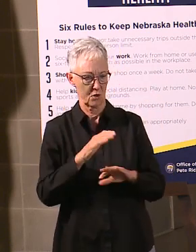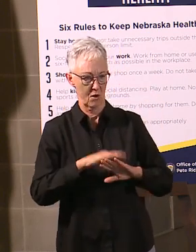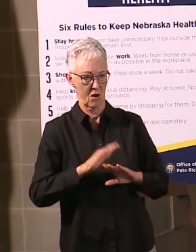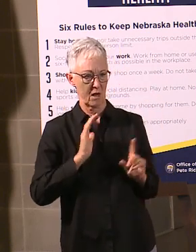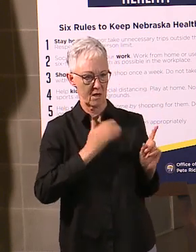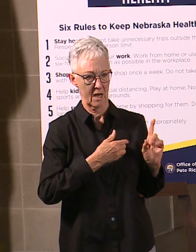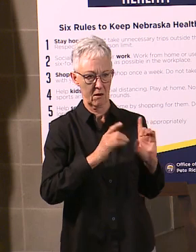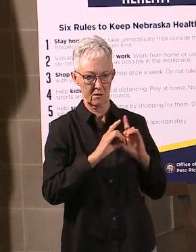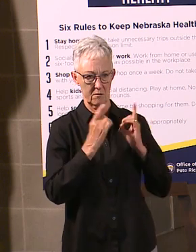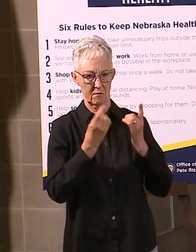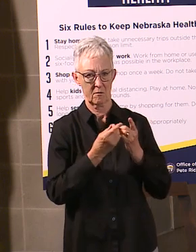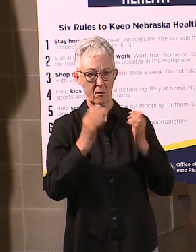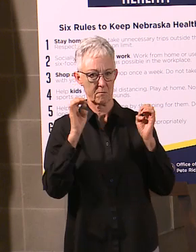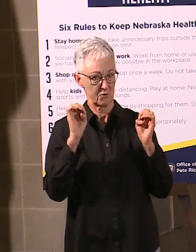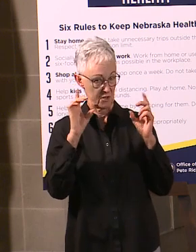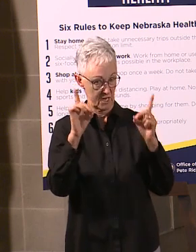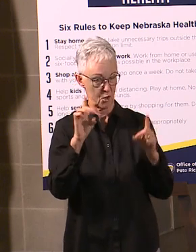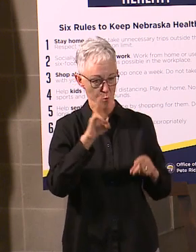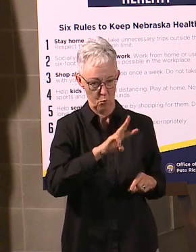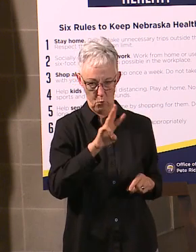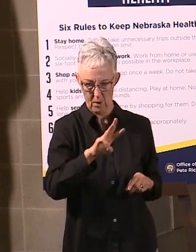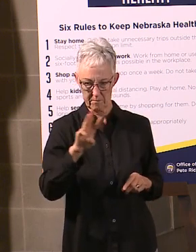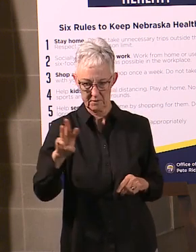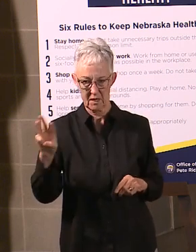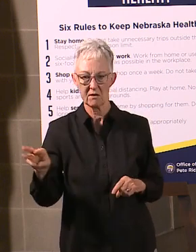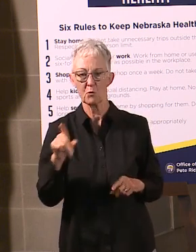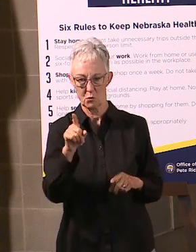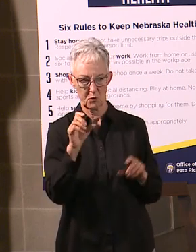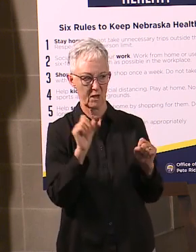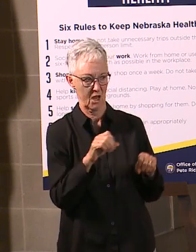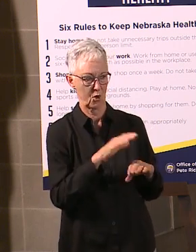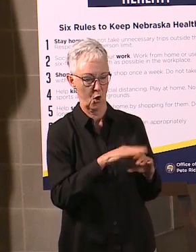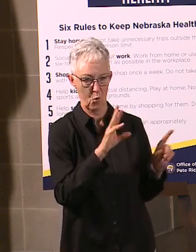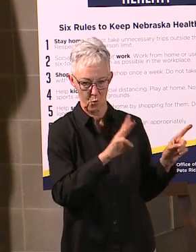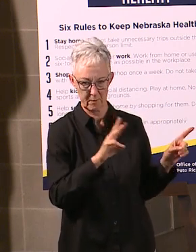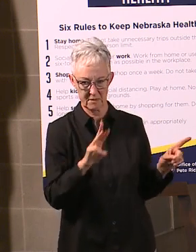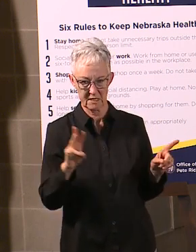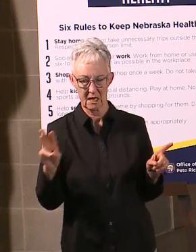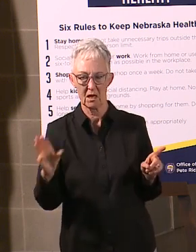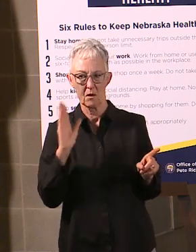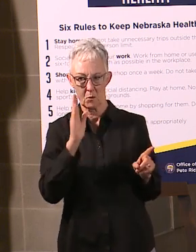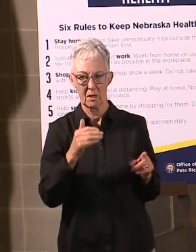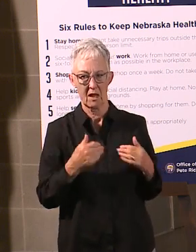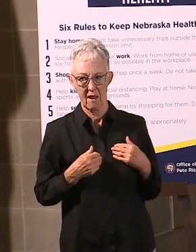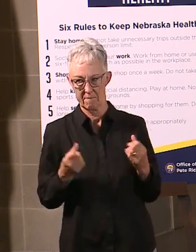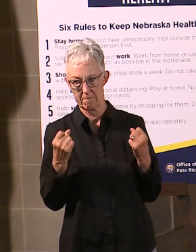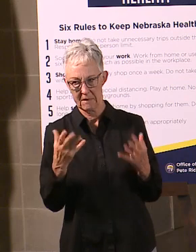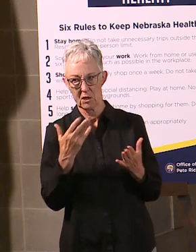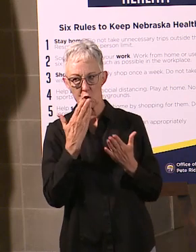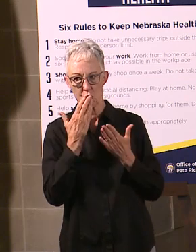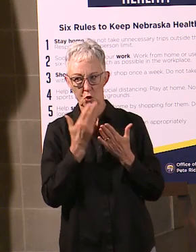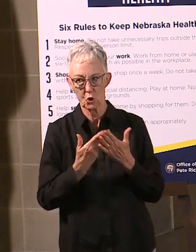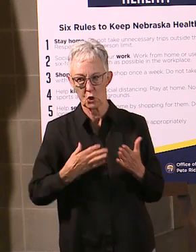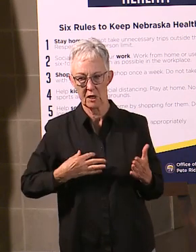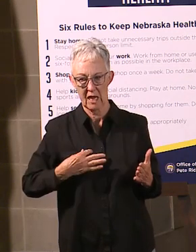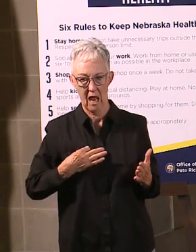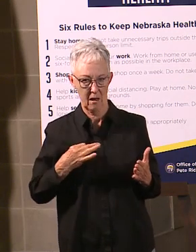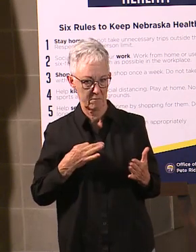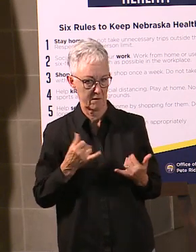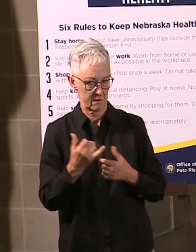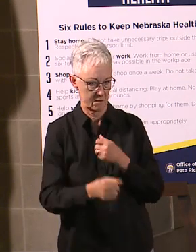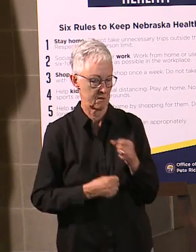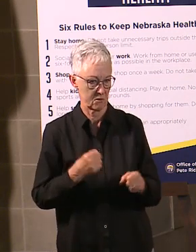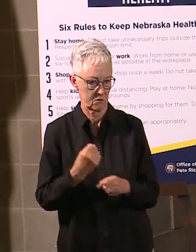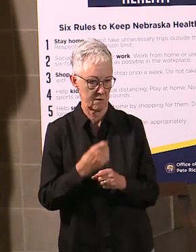Folks can go there and be able to access that information. And I suspect we'll have a lot of great applications this year for all of the things that